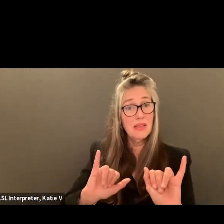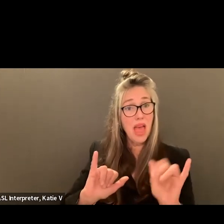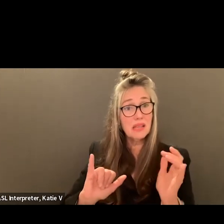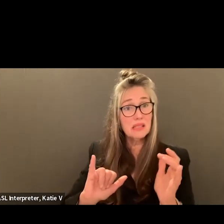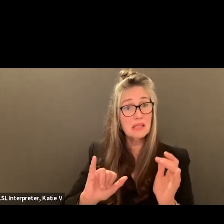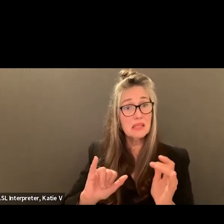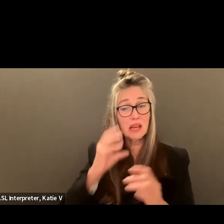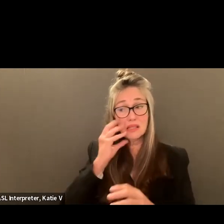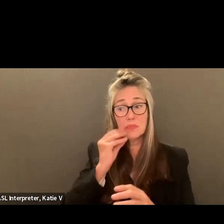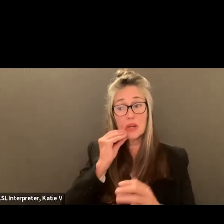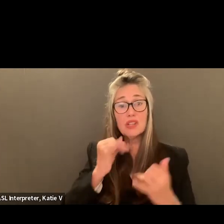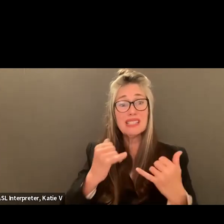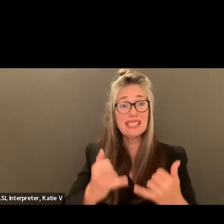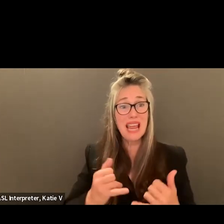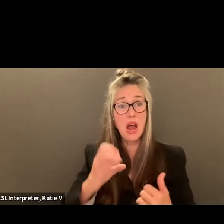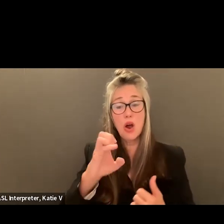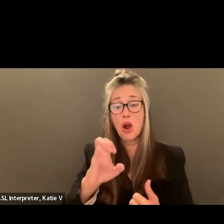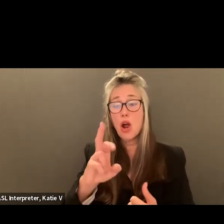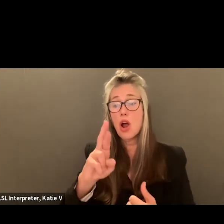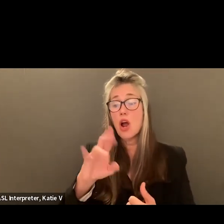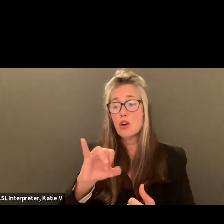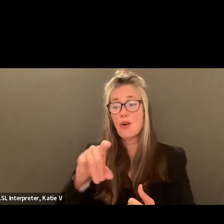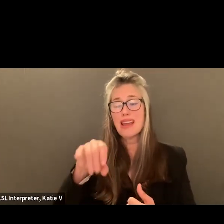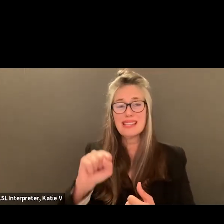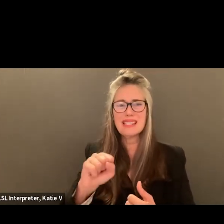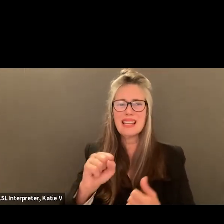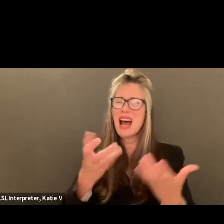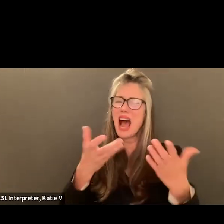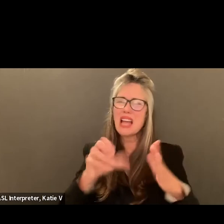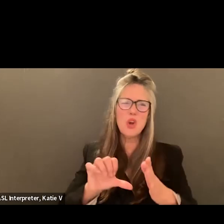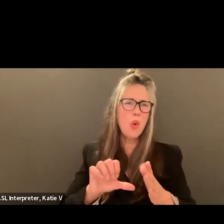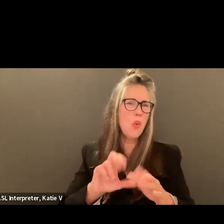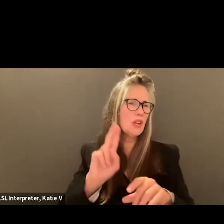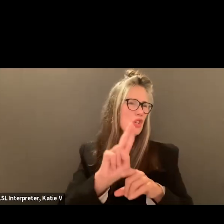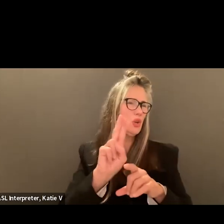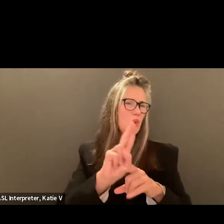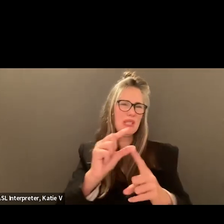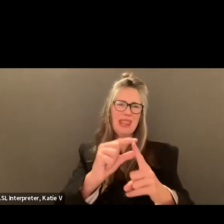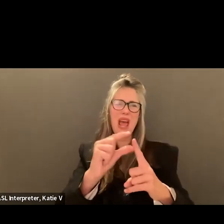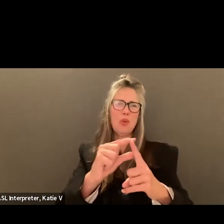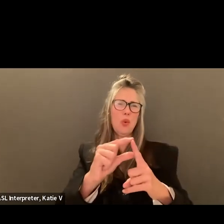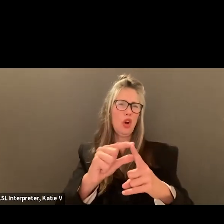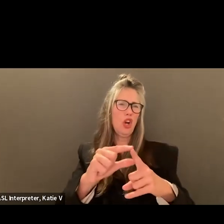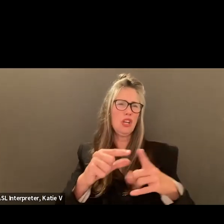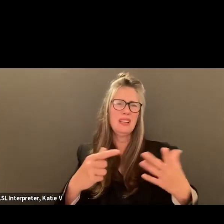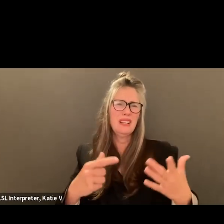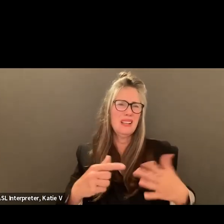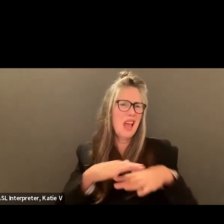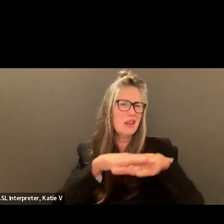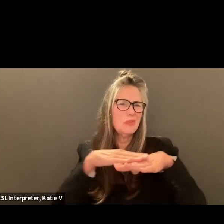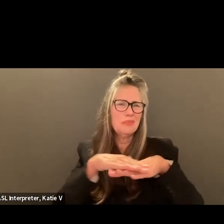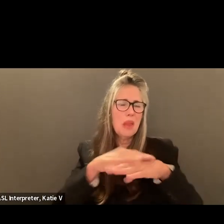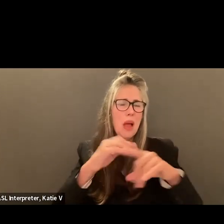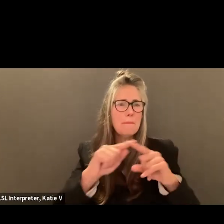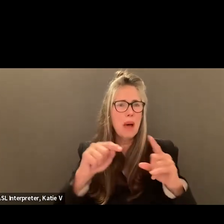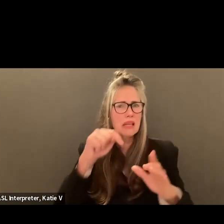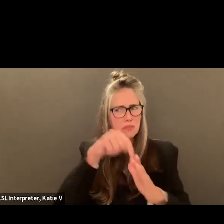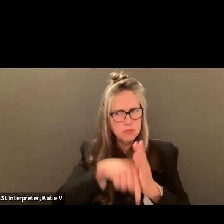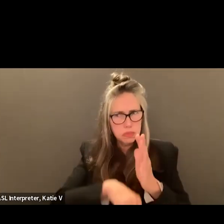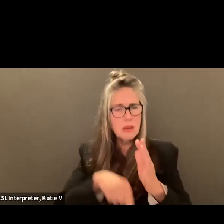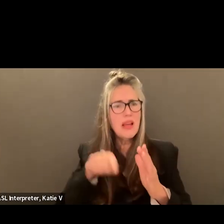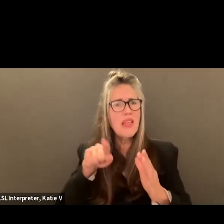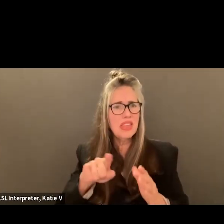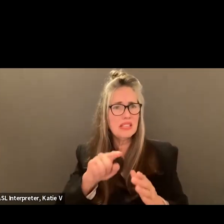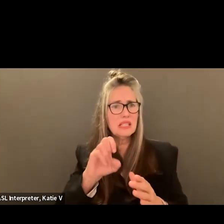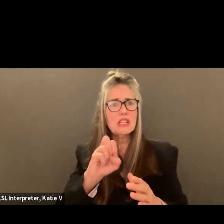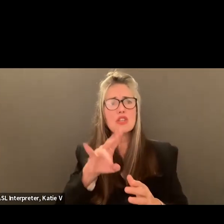don't want to overuse the word crisis, but I think this is a relevant for this moment. But then how do we use this moment through our MTS, through all those systems that